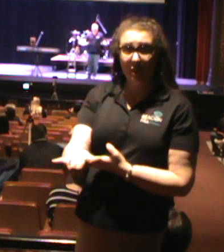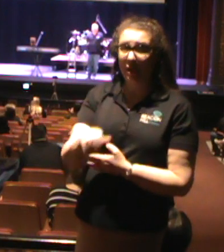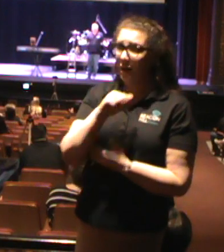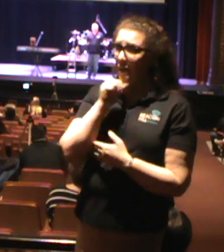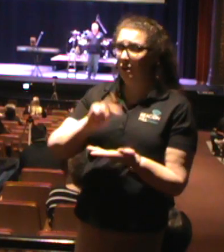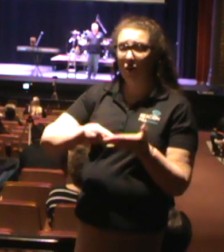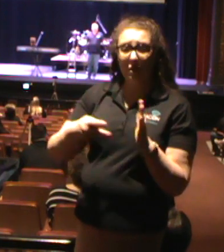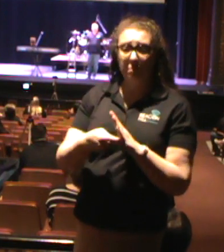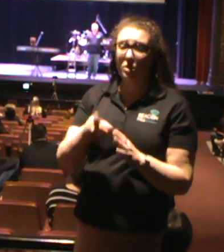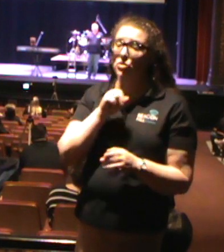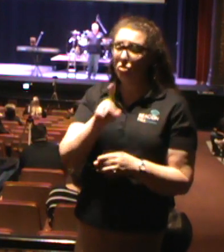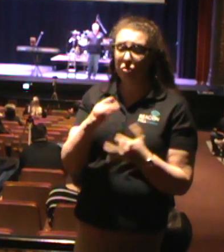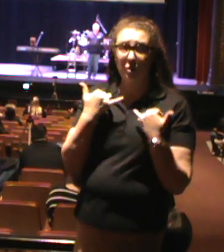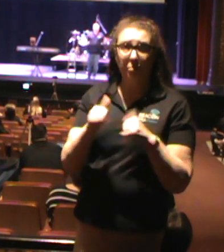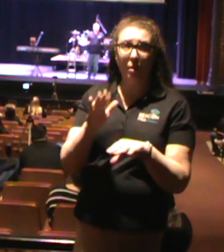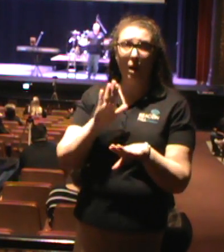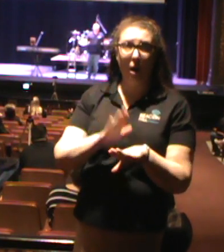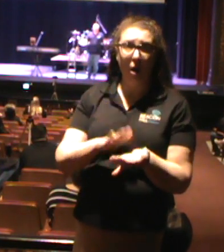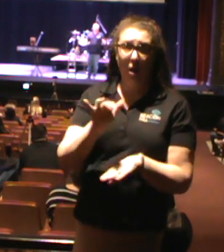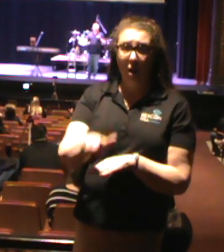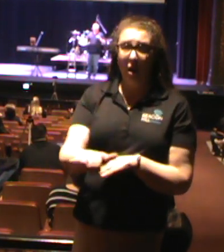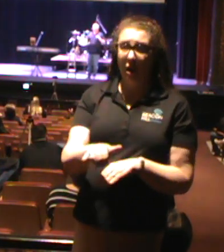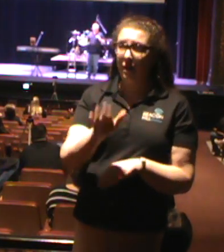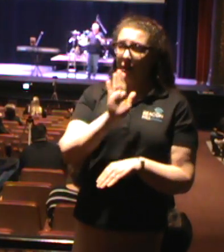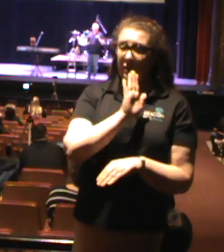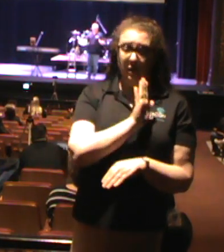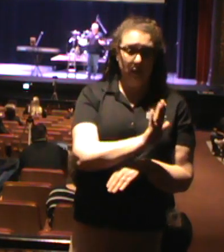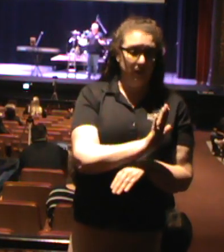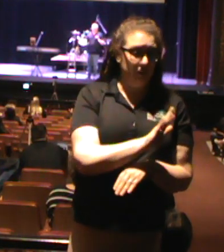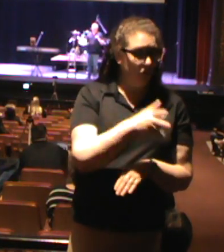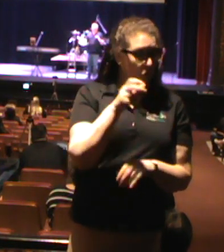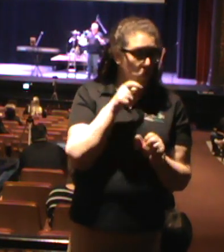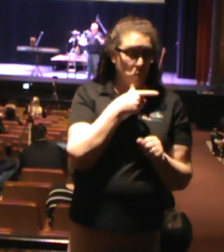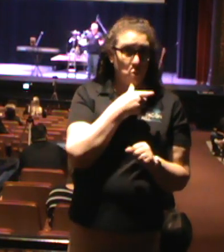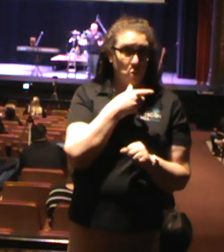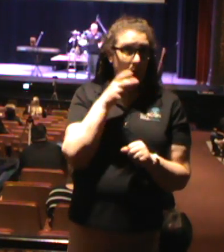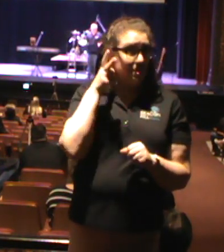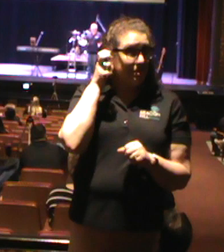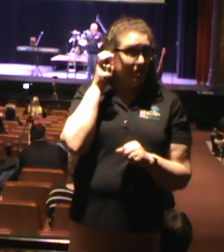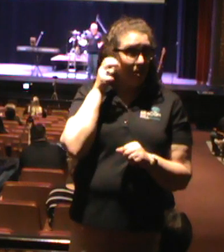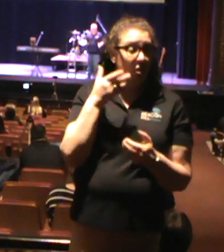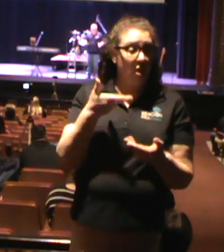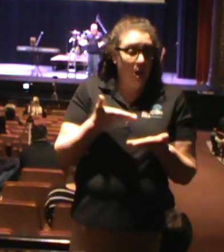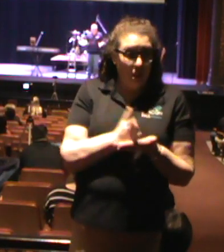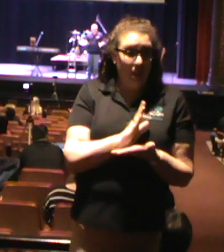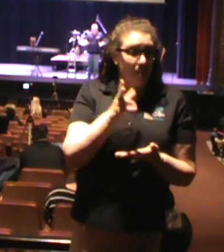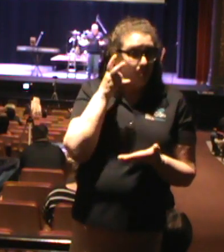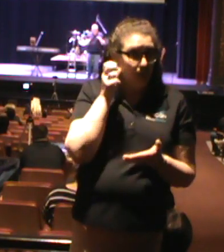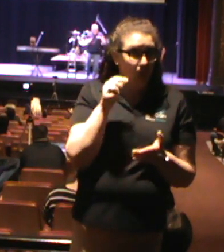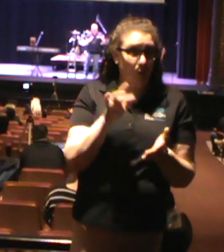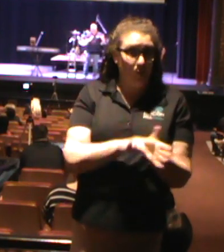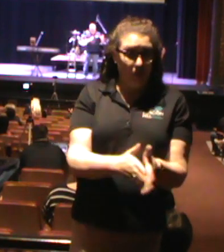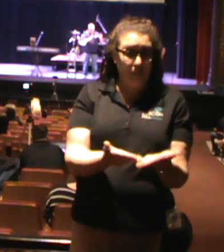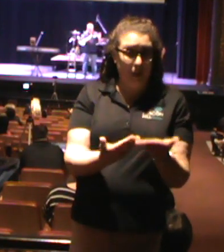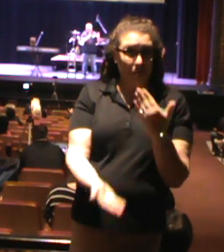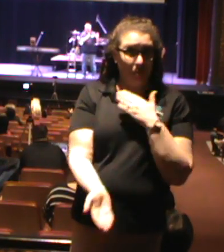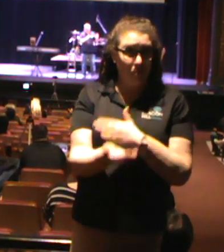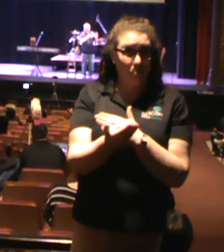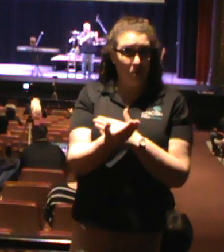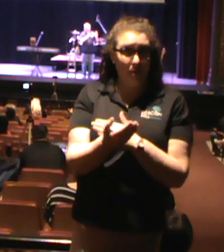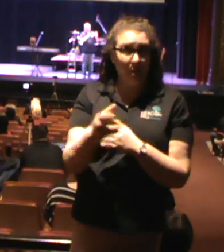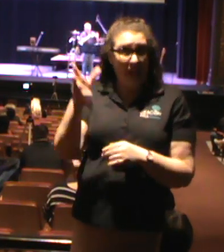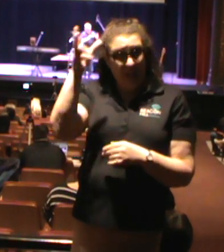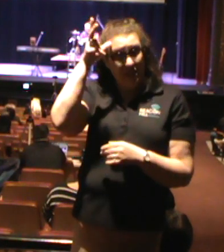playground. He who has an ear, let him hear the word of God this morning. I want to first